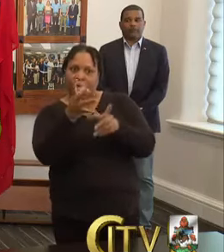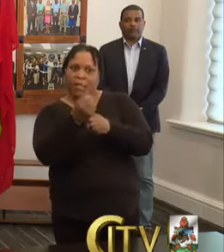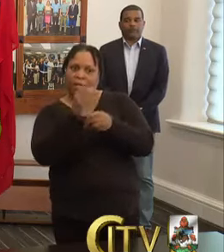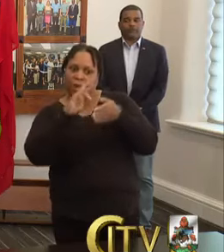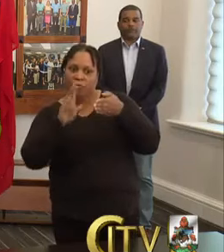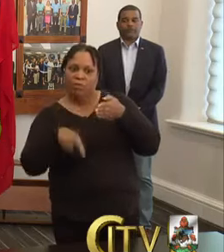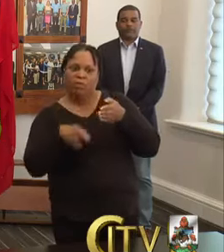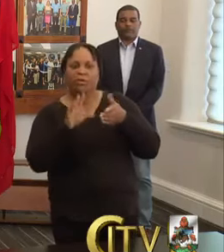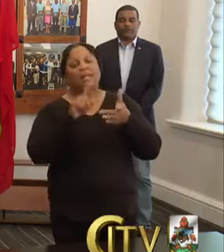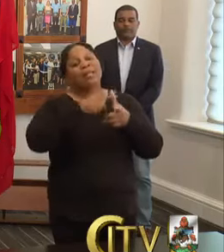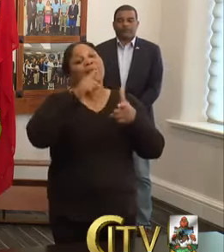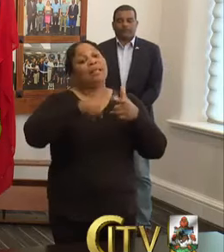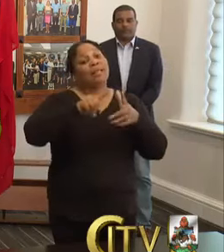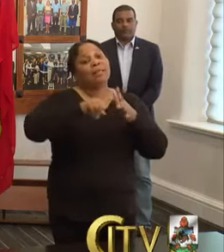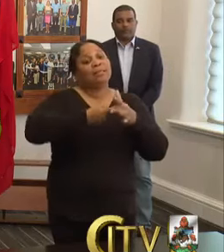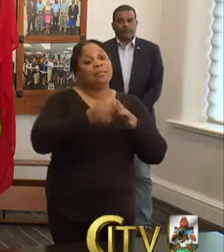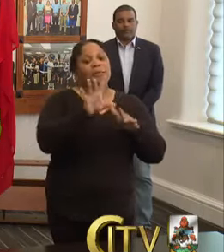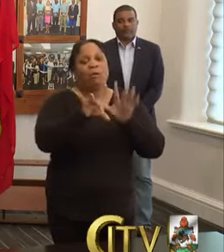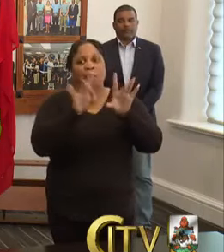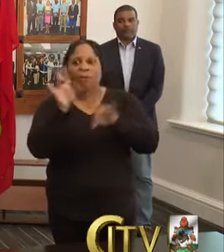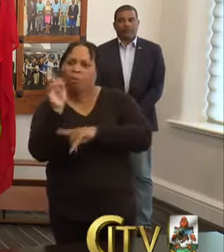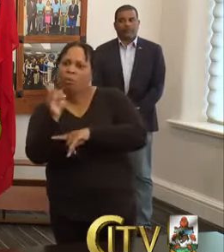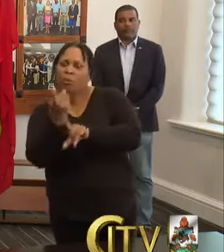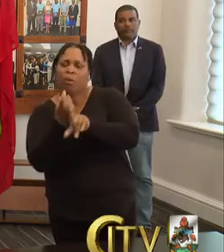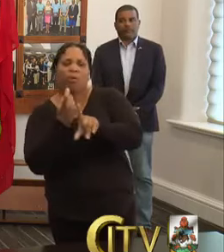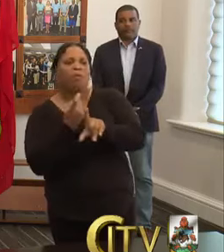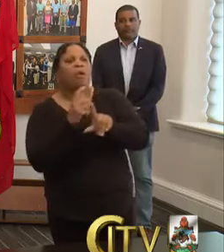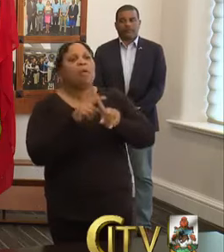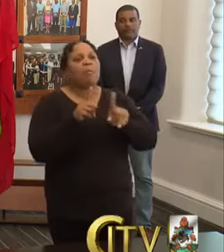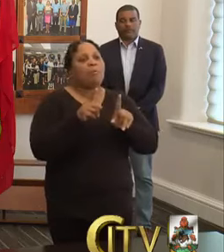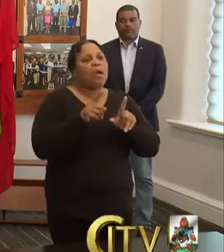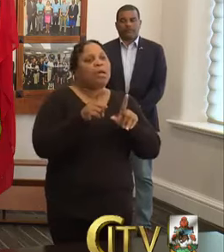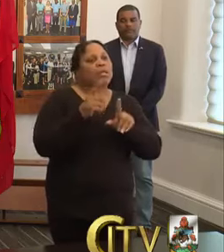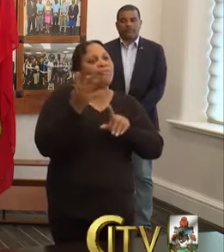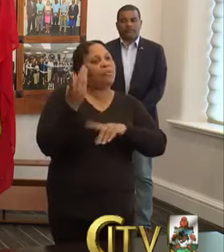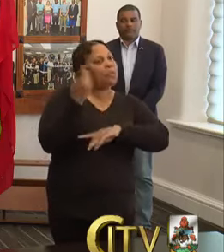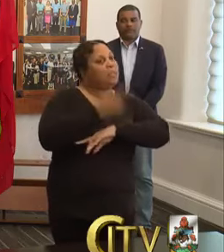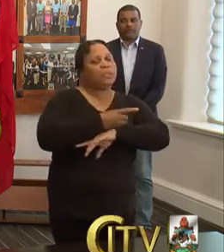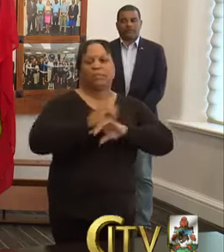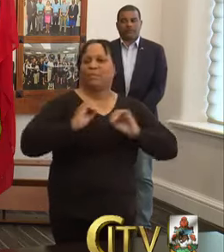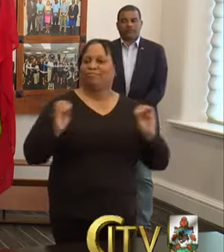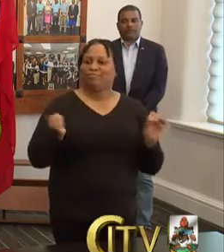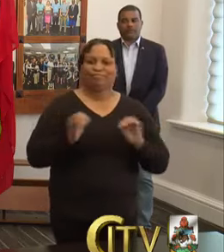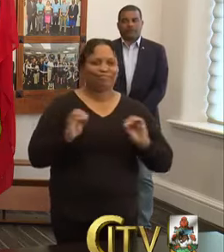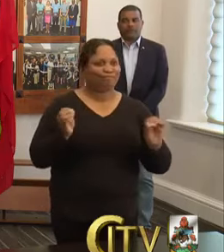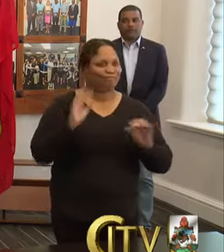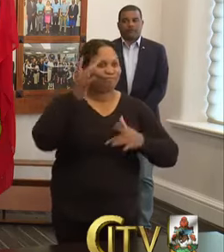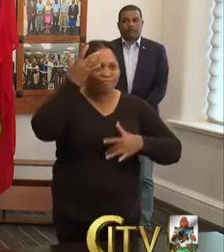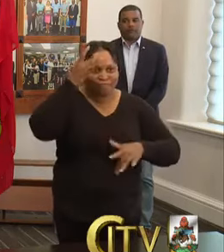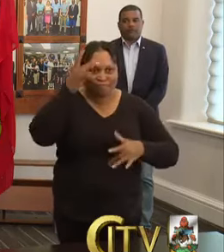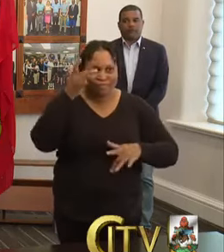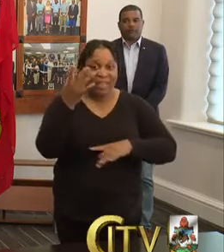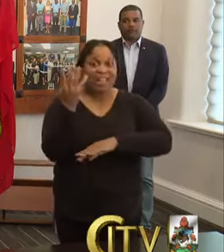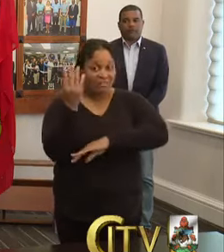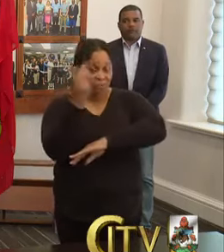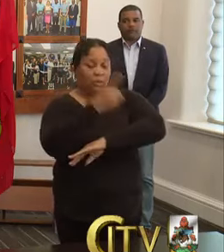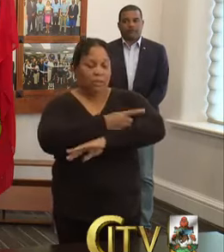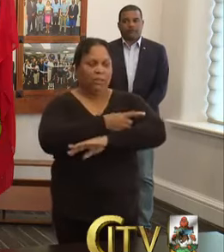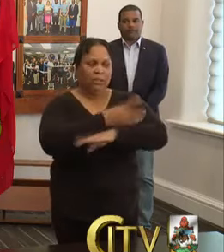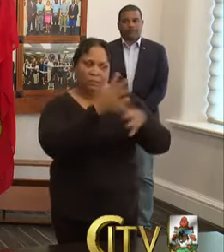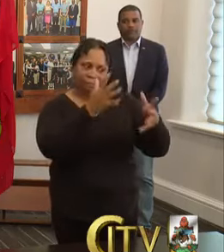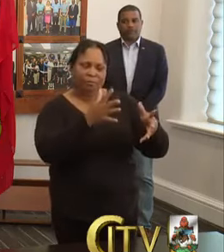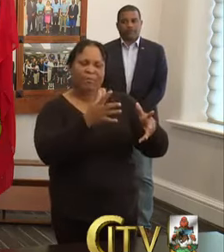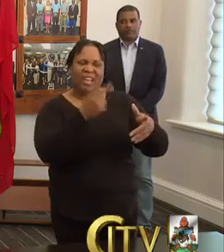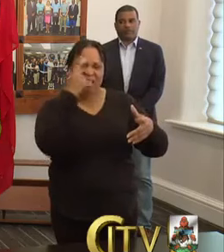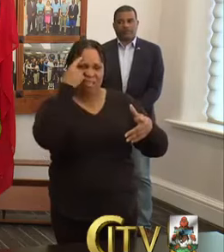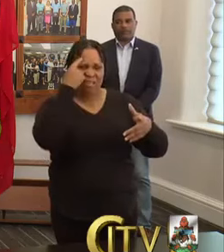contact tracing. But the 14 days is when the person no longer has symptoms, right? So let's say, and I think they said